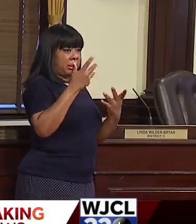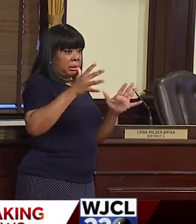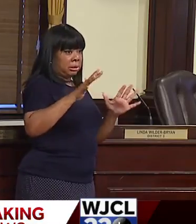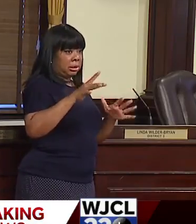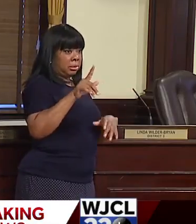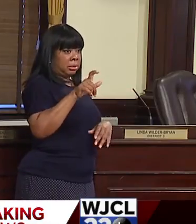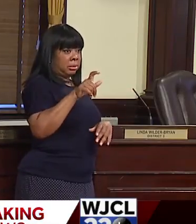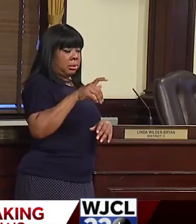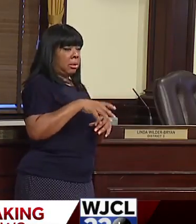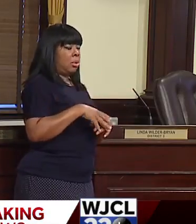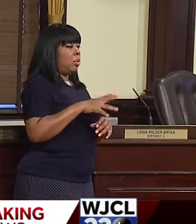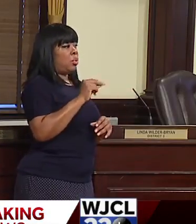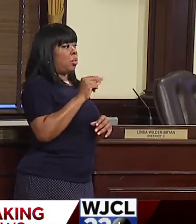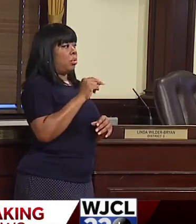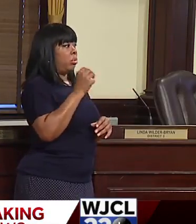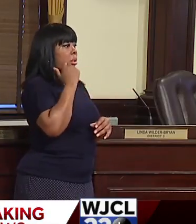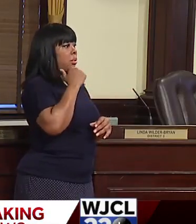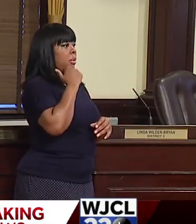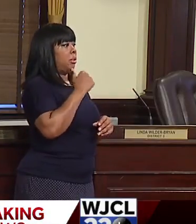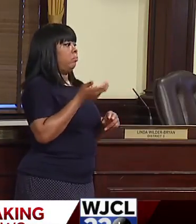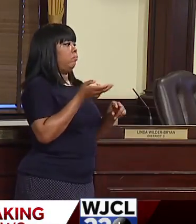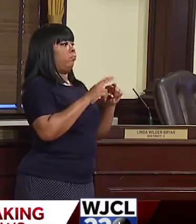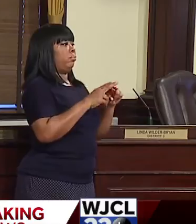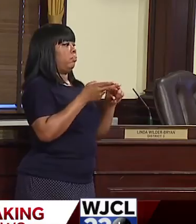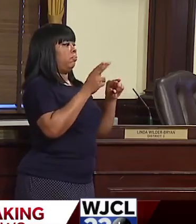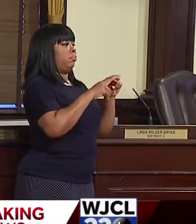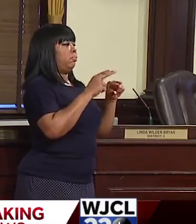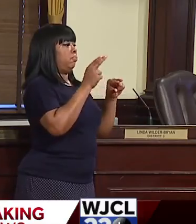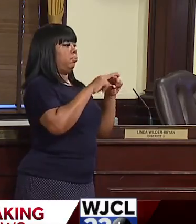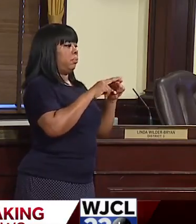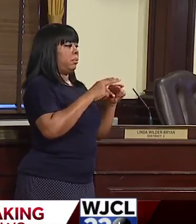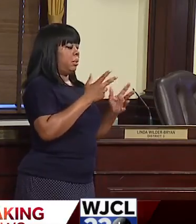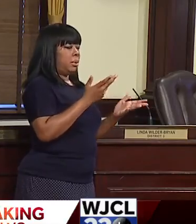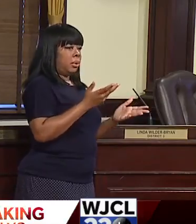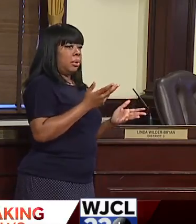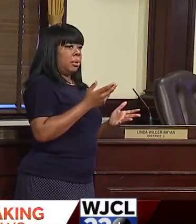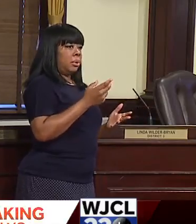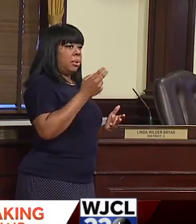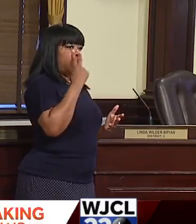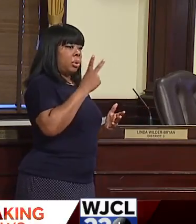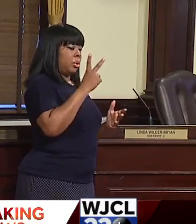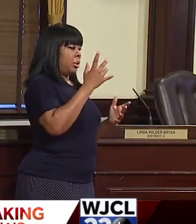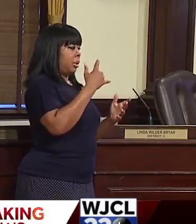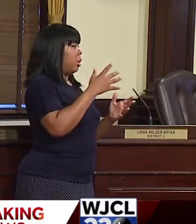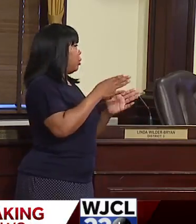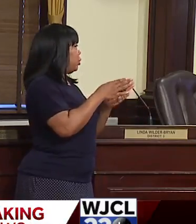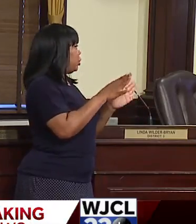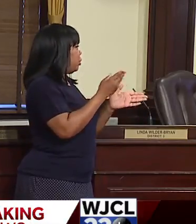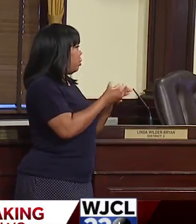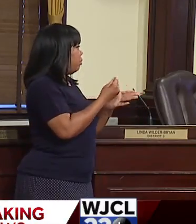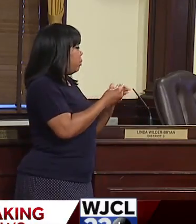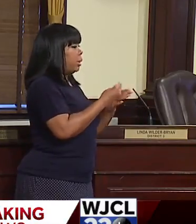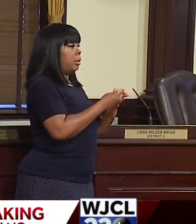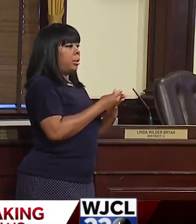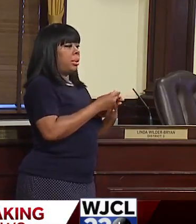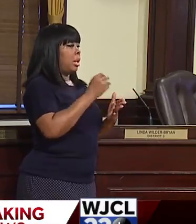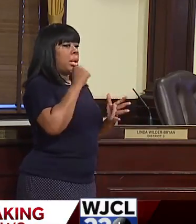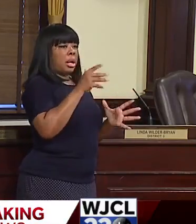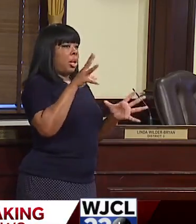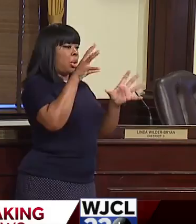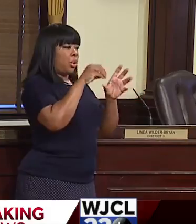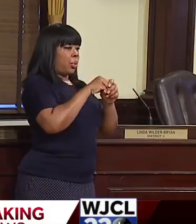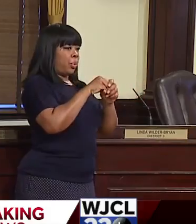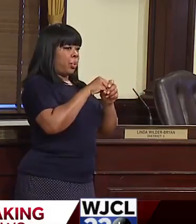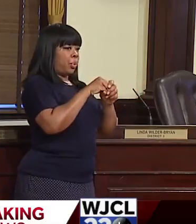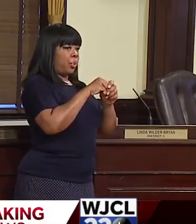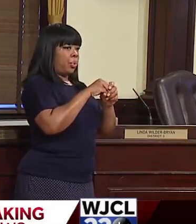No, mean, every day it grows. I mean, it continues to grow. This is a projected amount and this is just in our general fund, correct? This does not include our